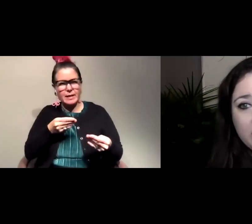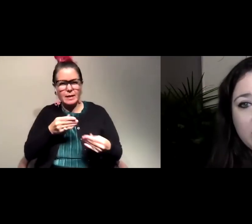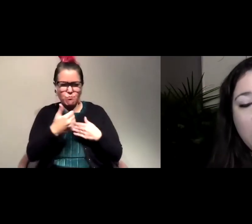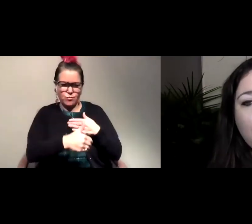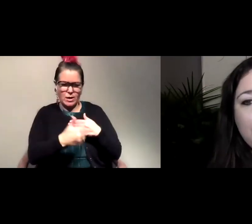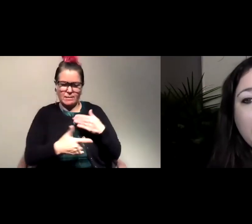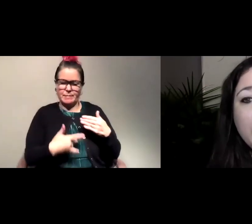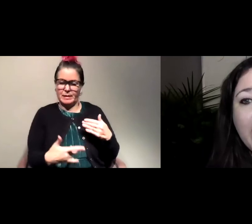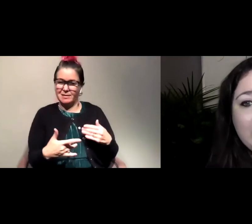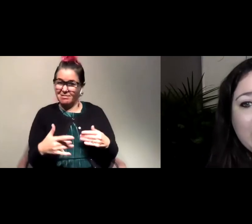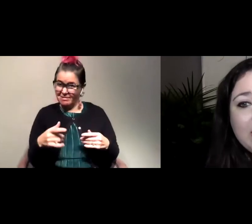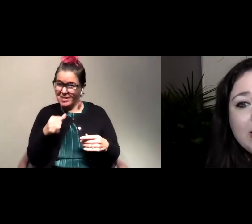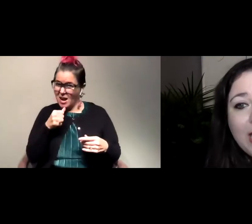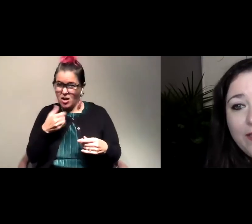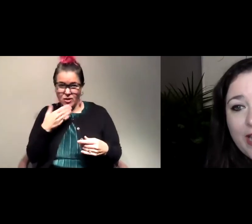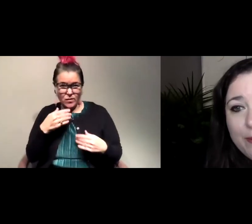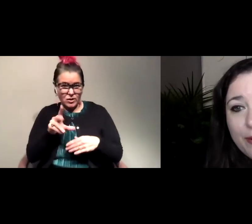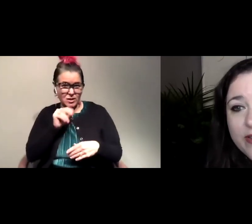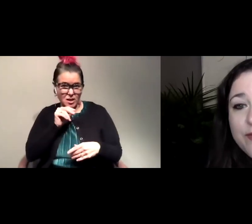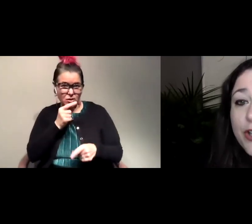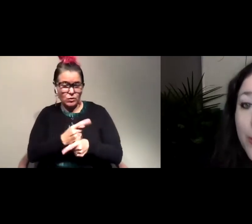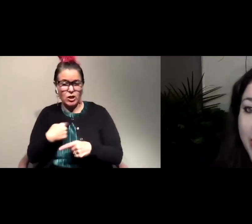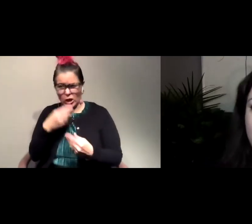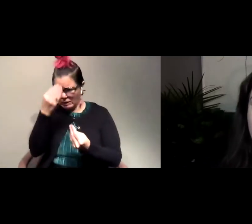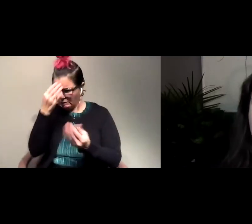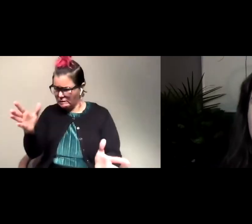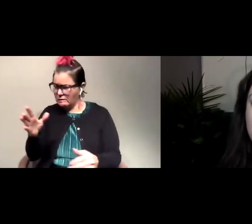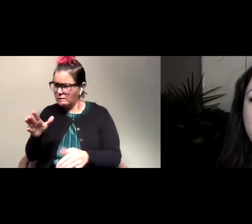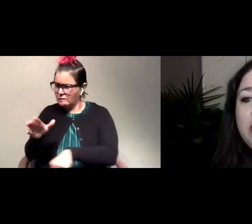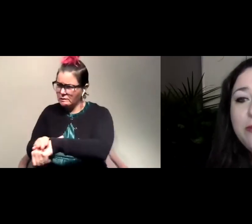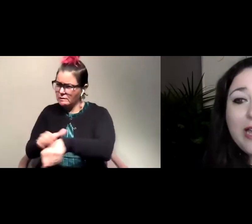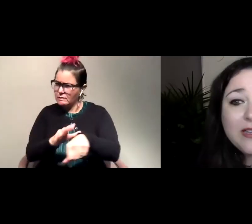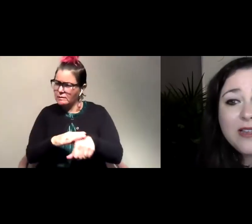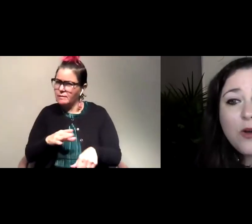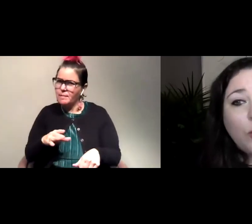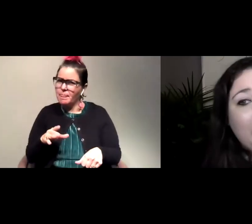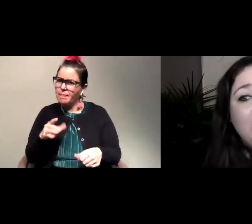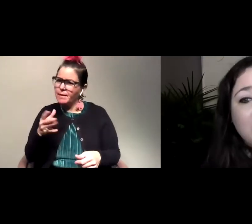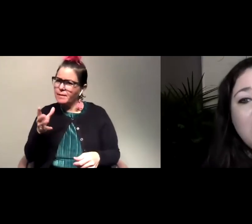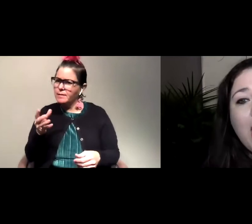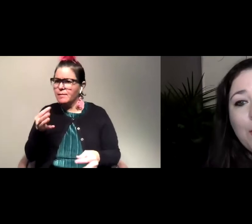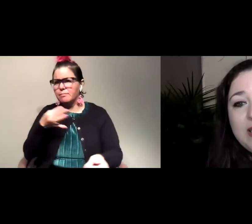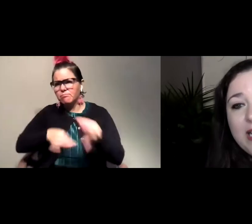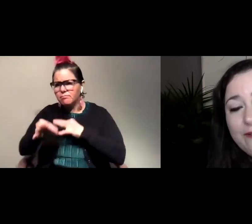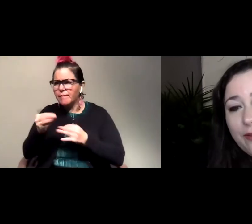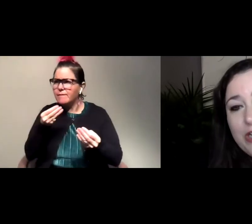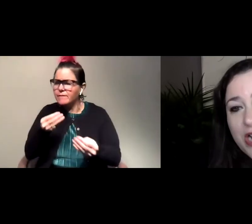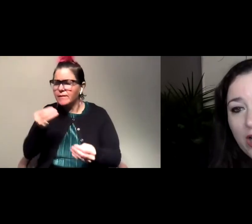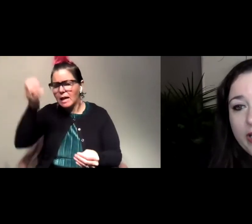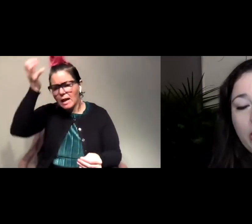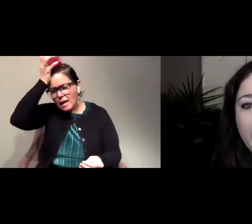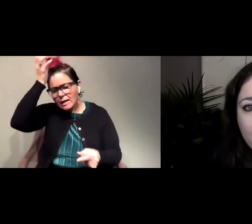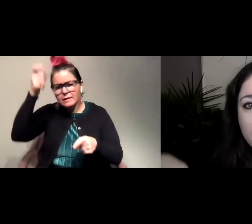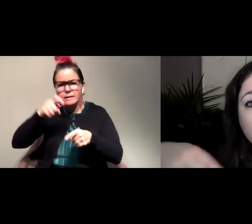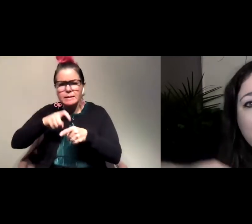good for ducks would it be a good idea to tell the neighbors that if they're going to feed them they should feed them lettuce or peas I want to send information